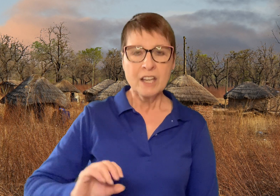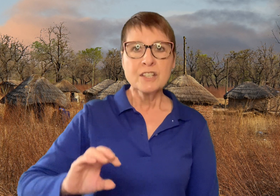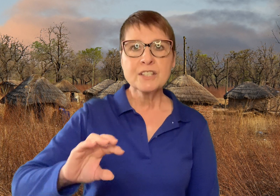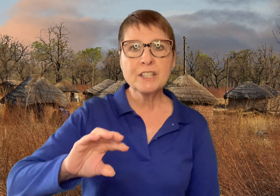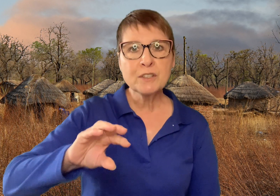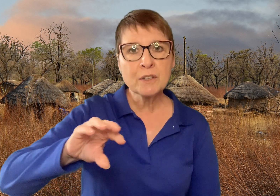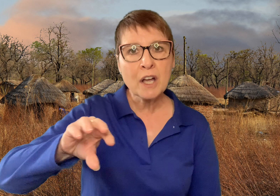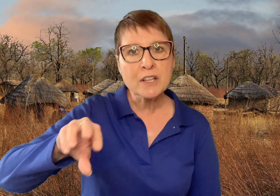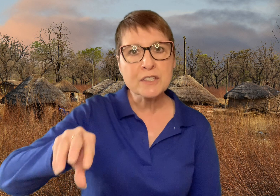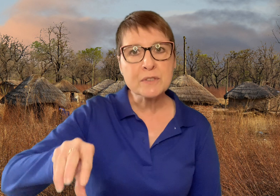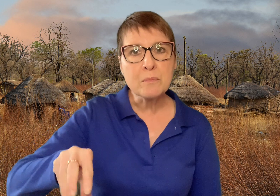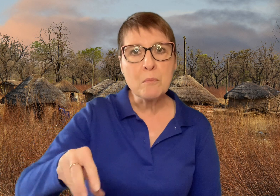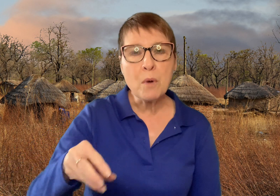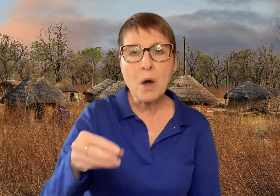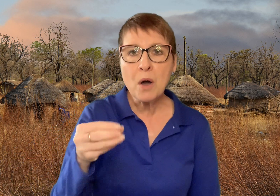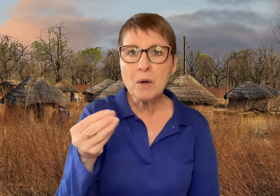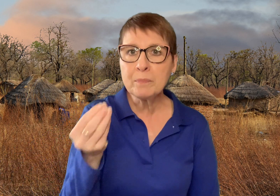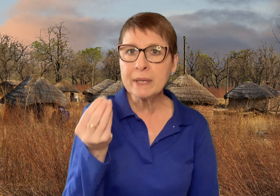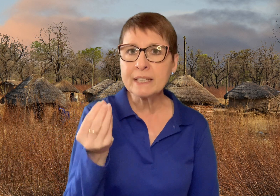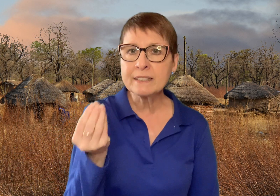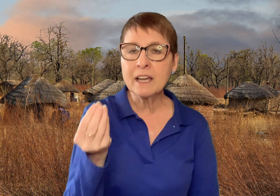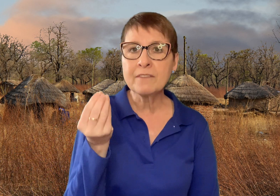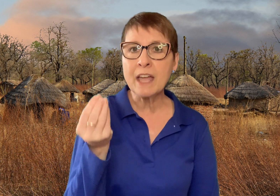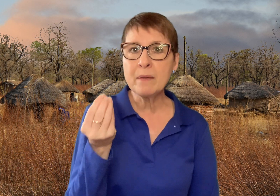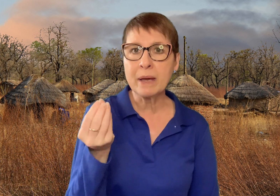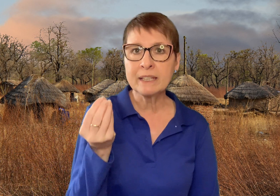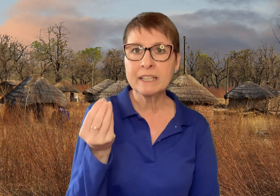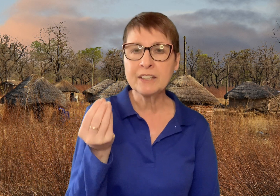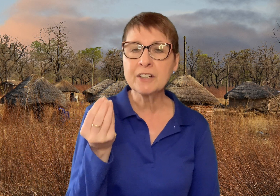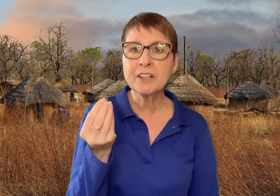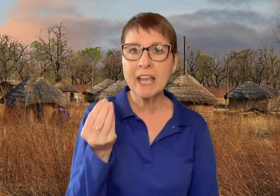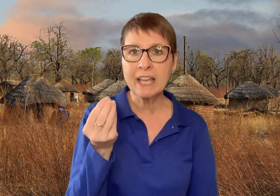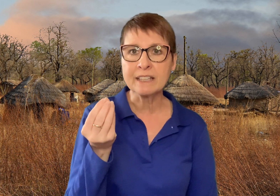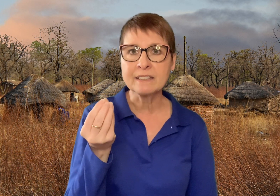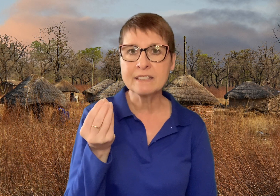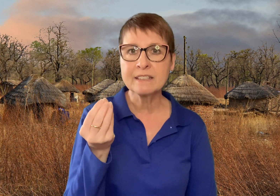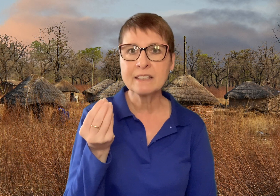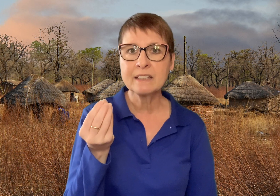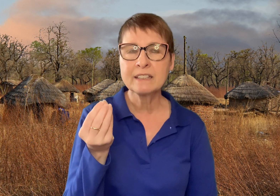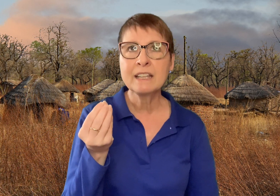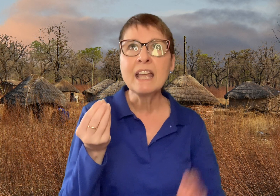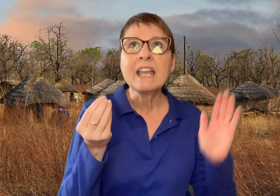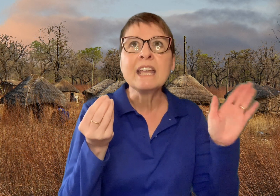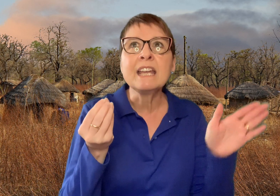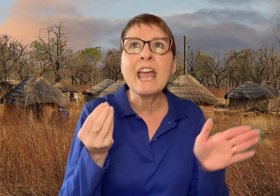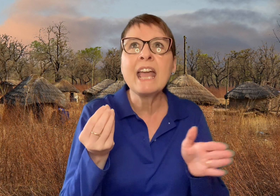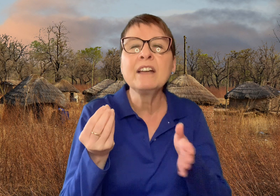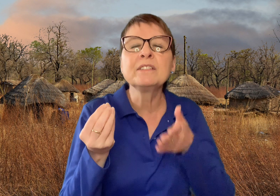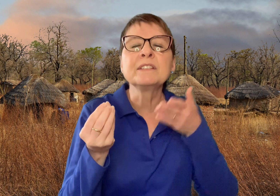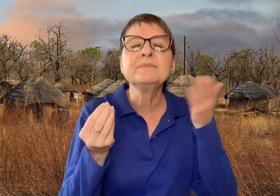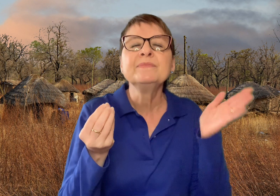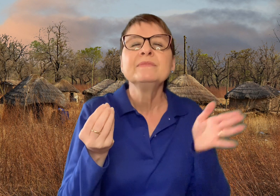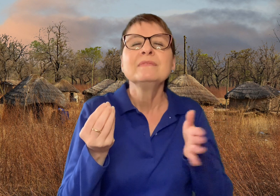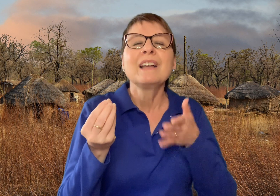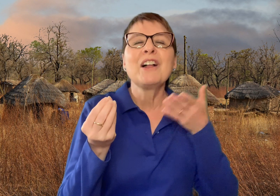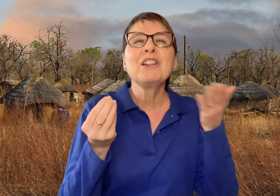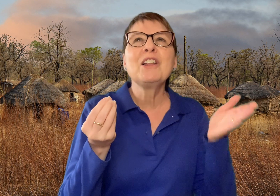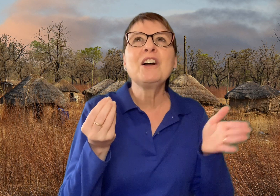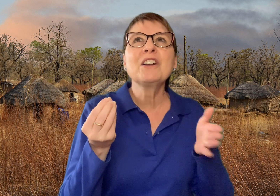She took a small bit of eba in her hands, inhaled a large